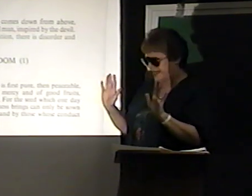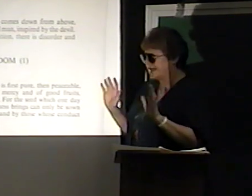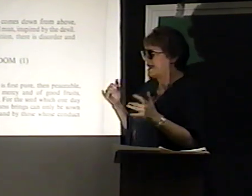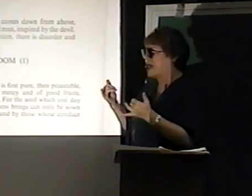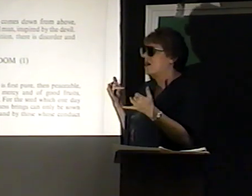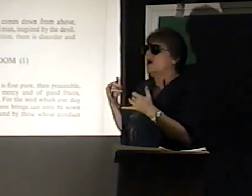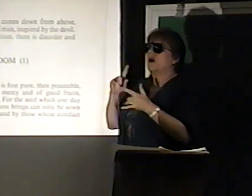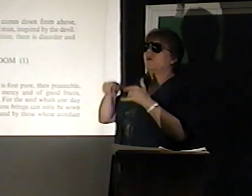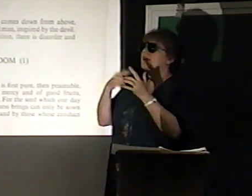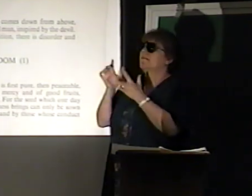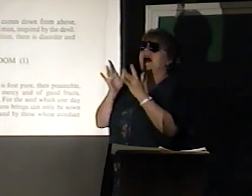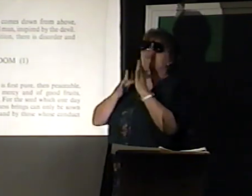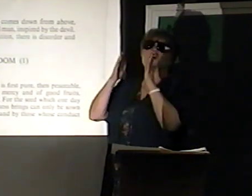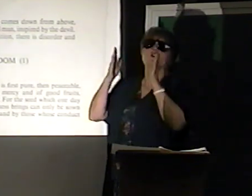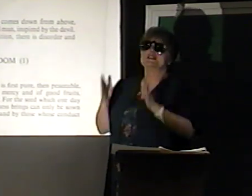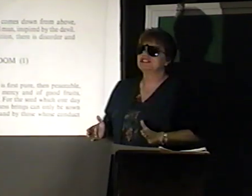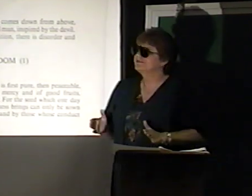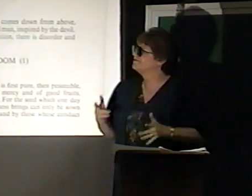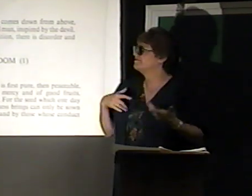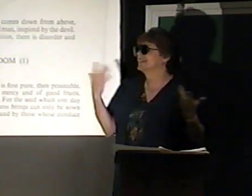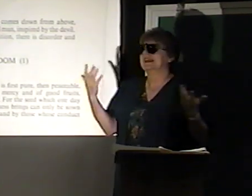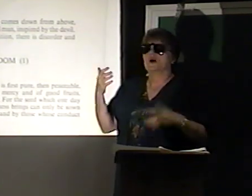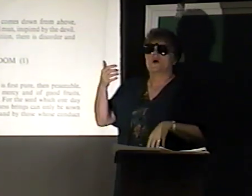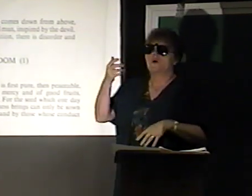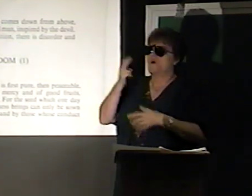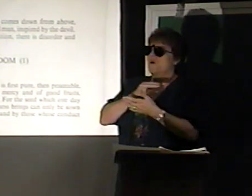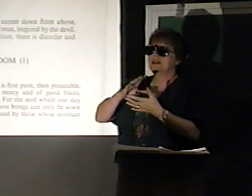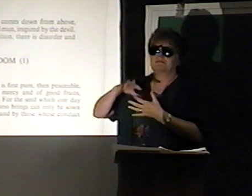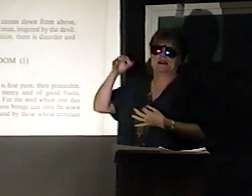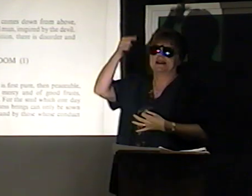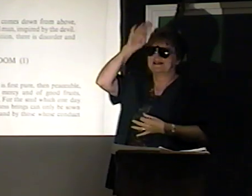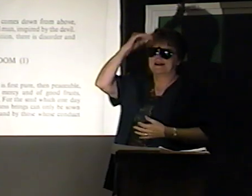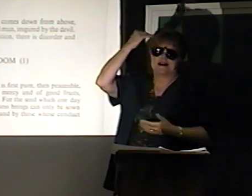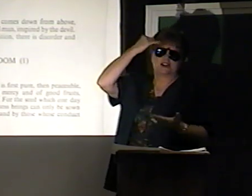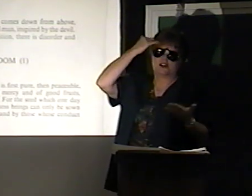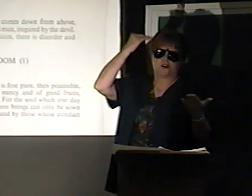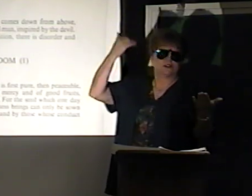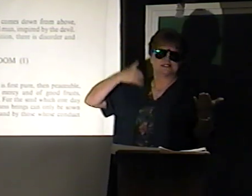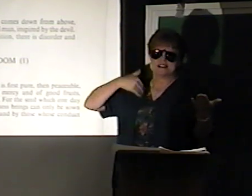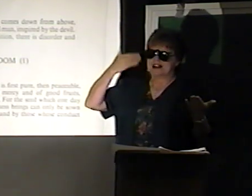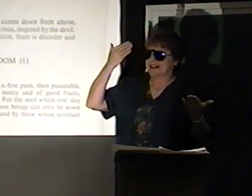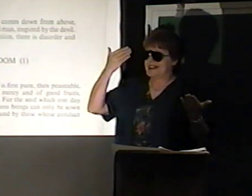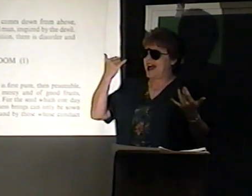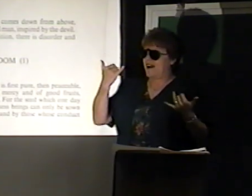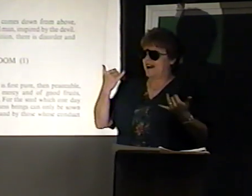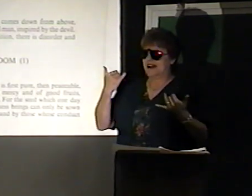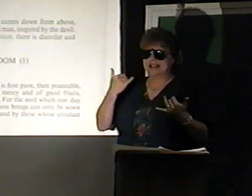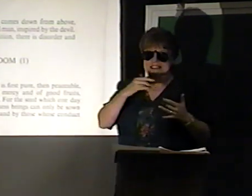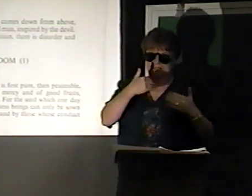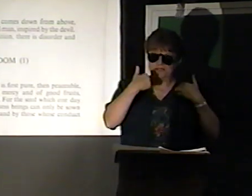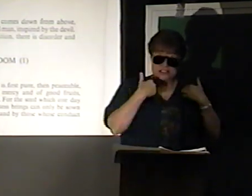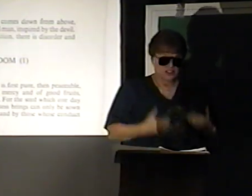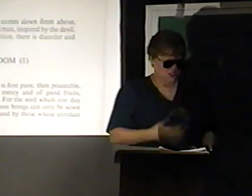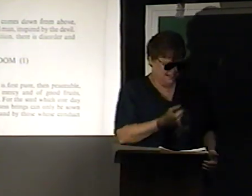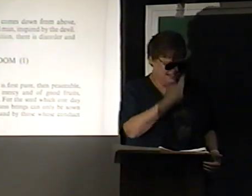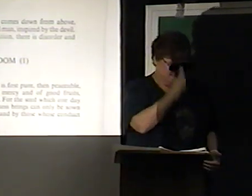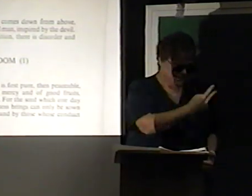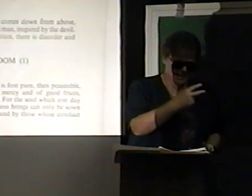Okay, now. What about the Christian? The Holy Spirit. The The Holy knows. Now. It's the physics of his